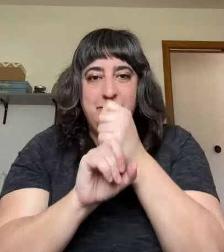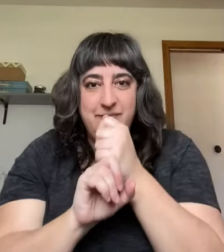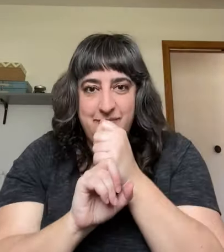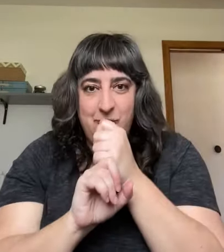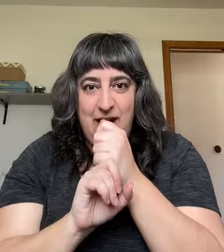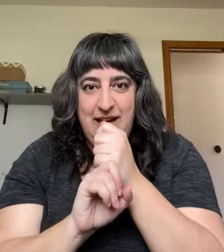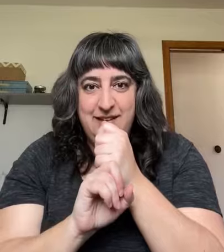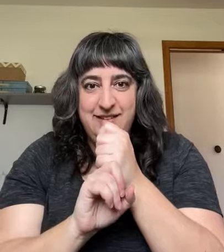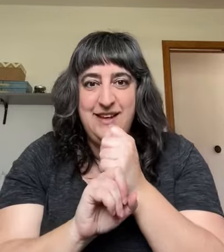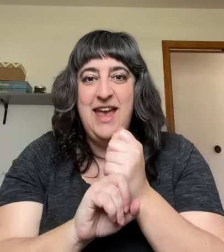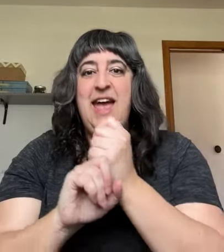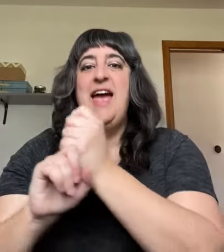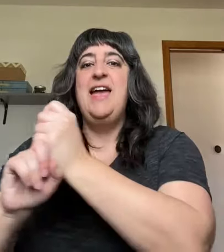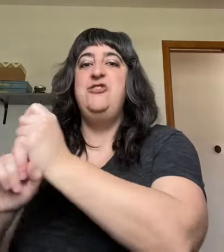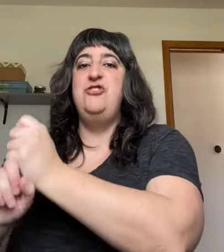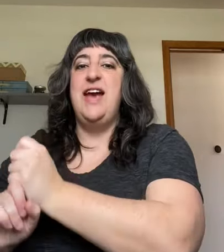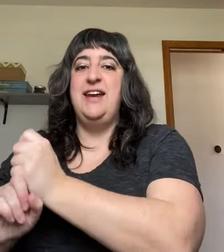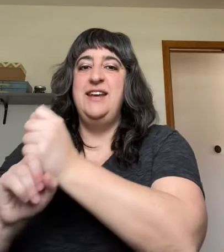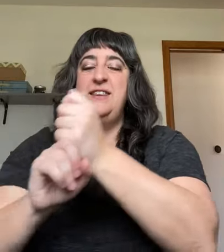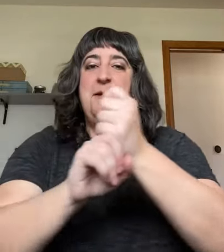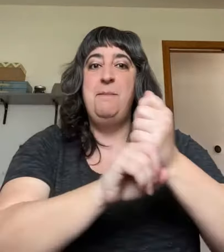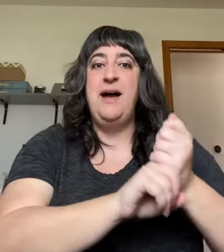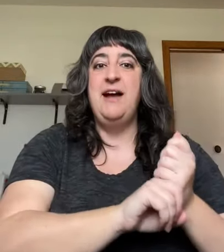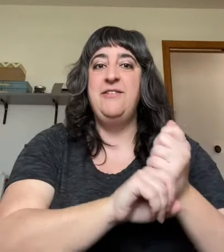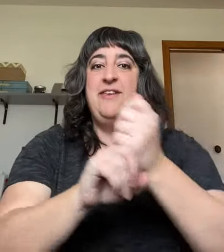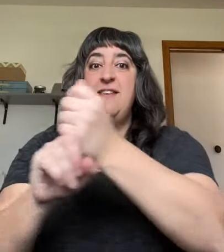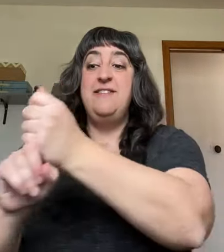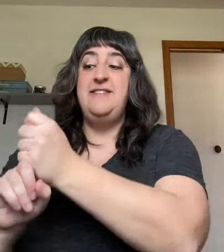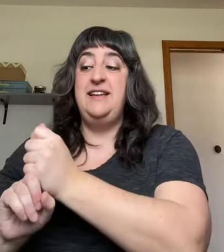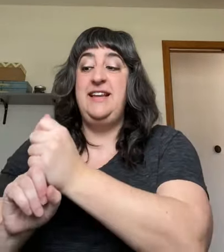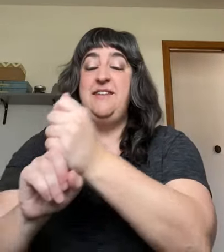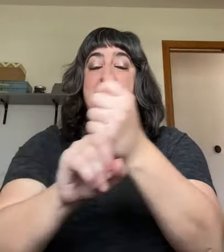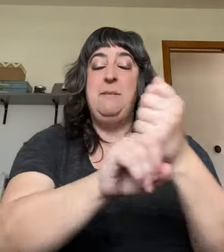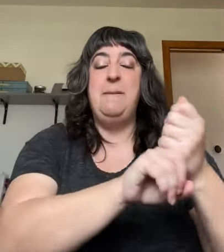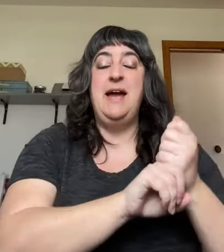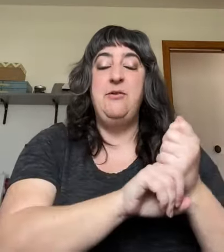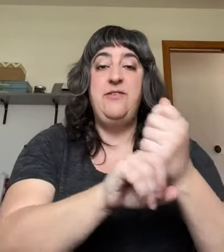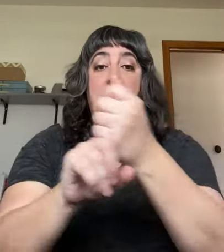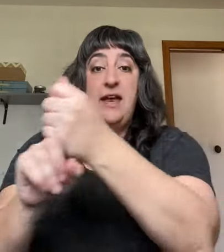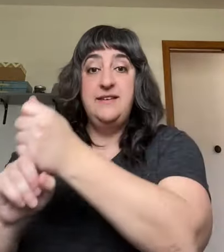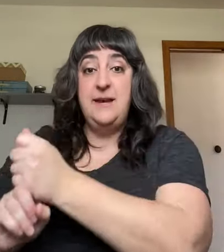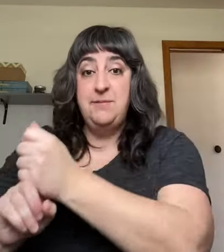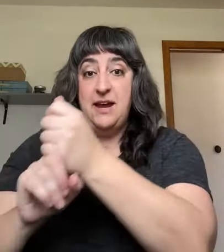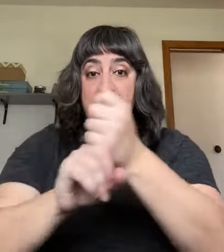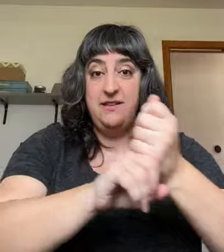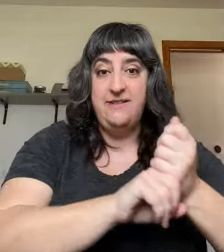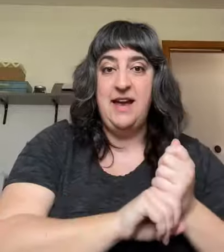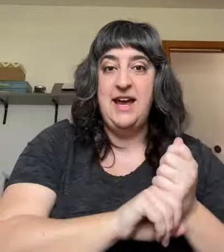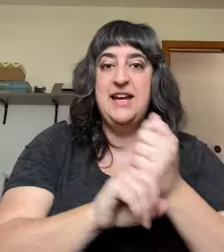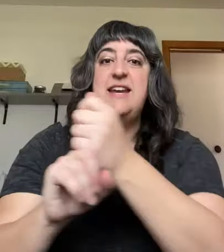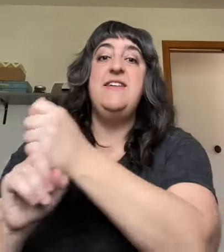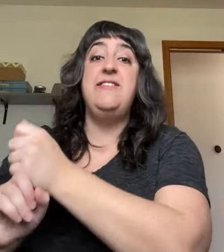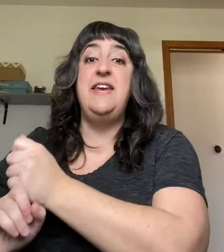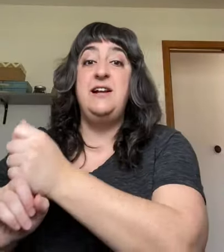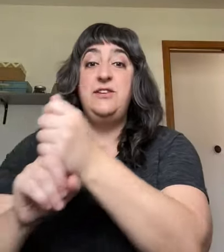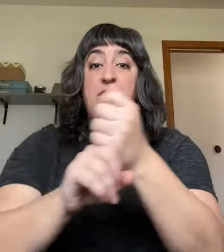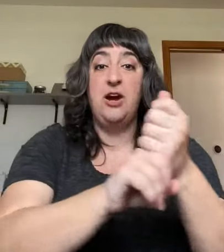Ready? Jack in the box, still as a mouse, deep down inside his little dark